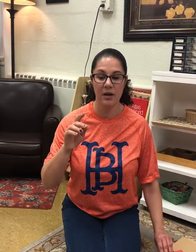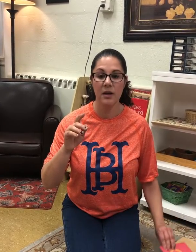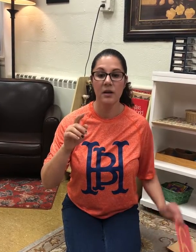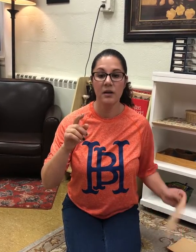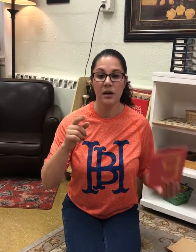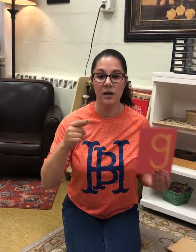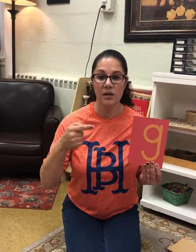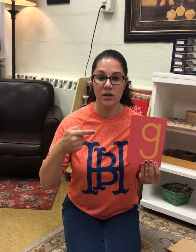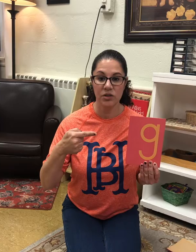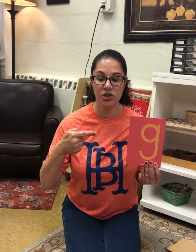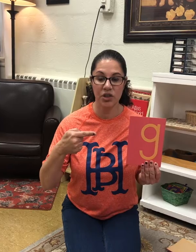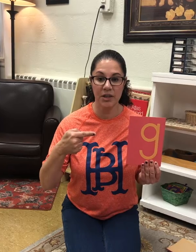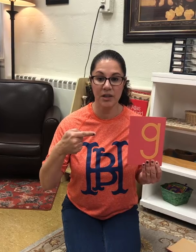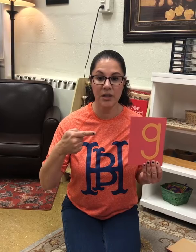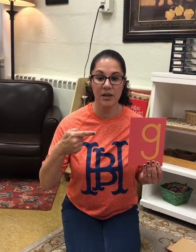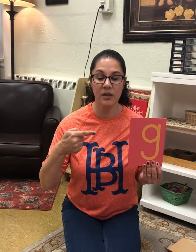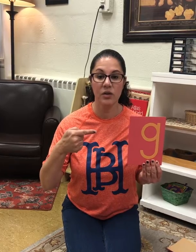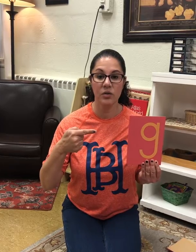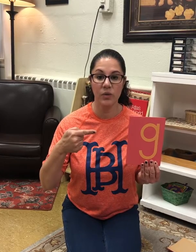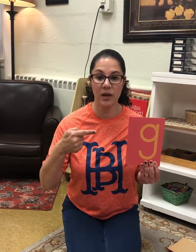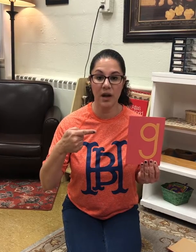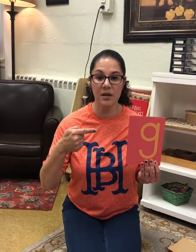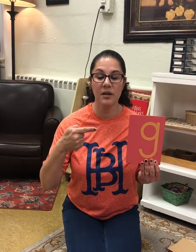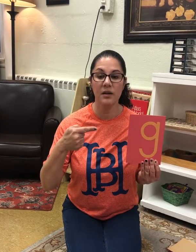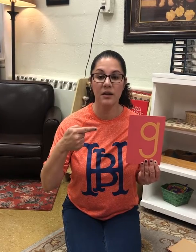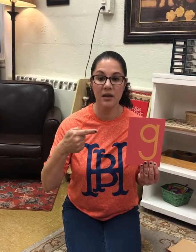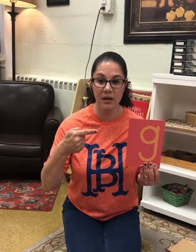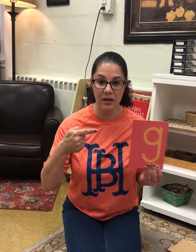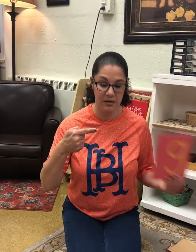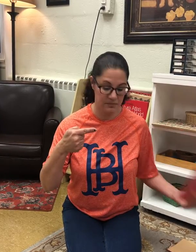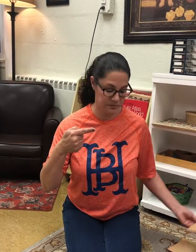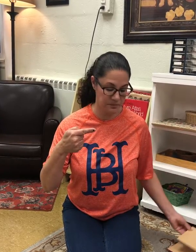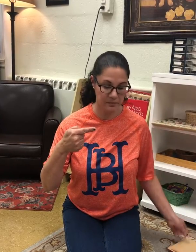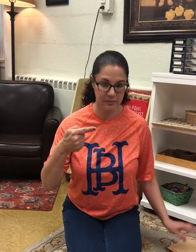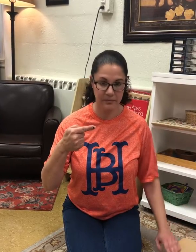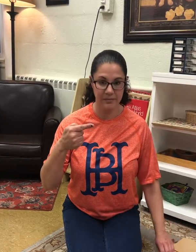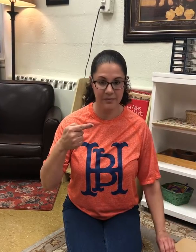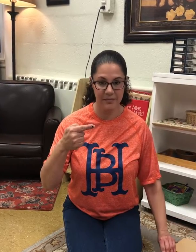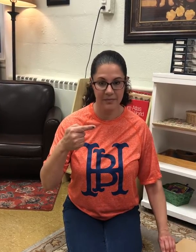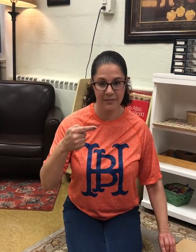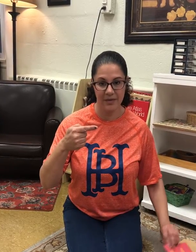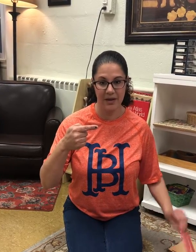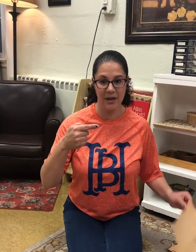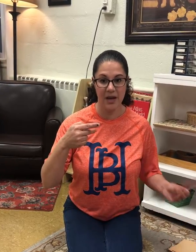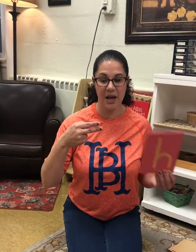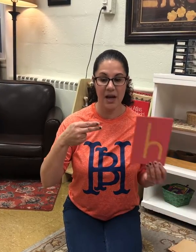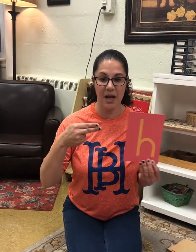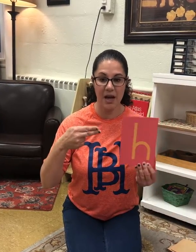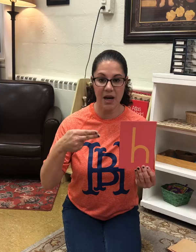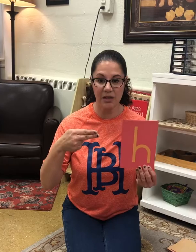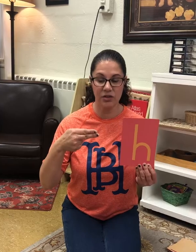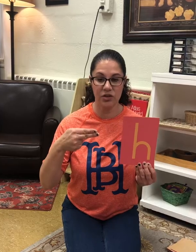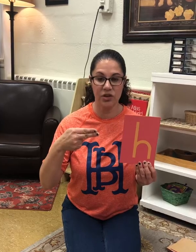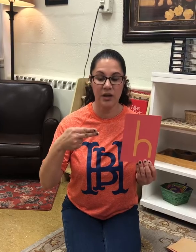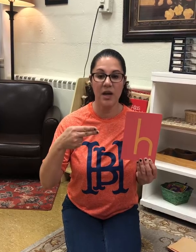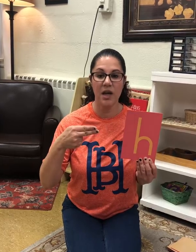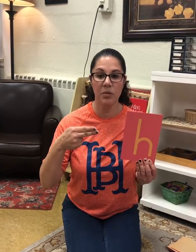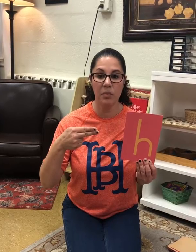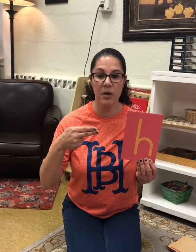G gorilla, guh. H hippo,